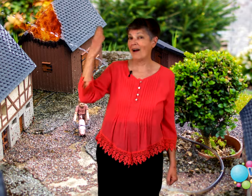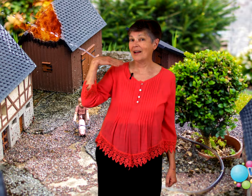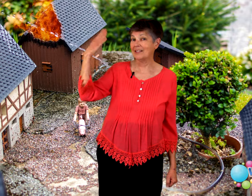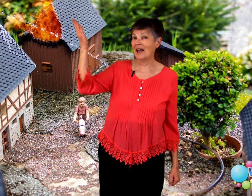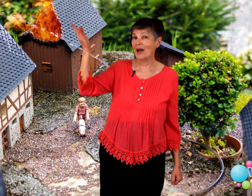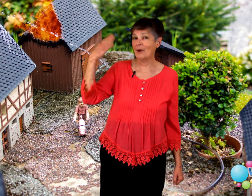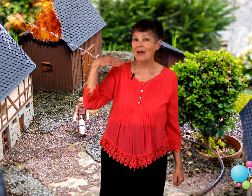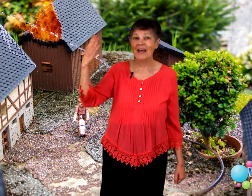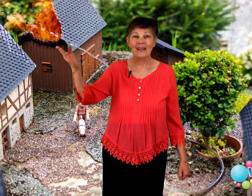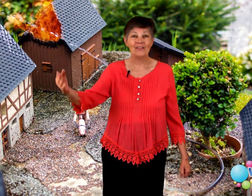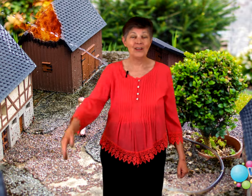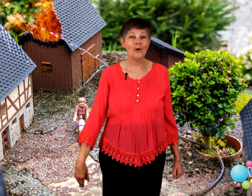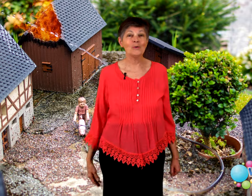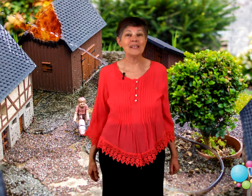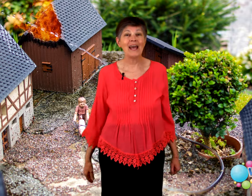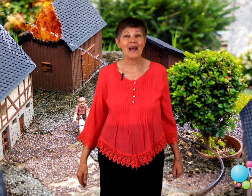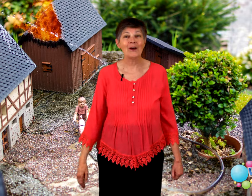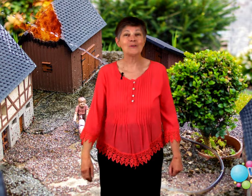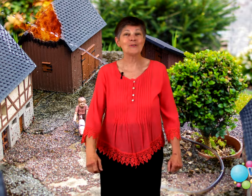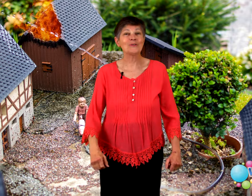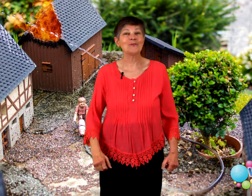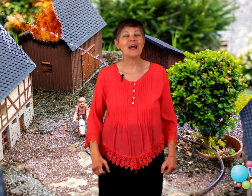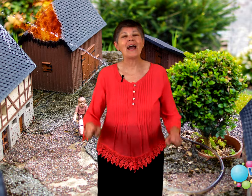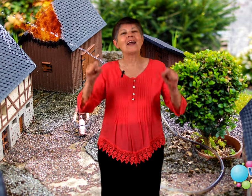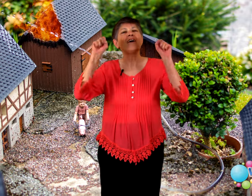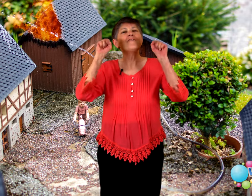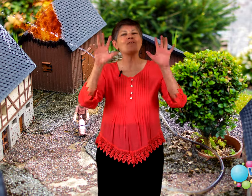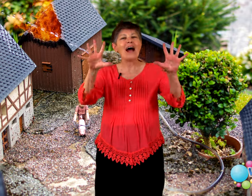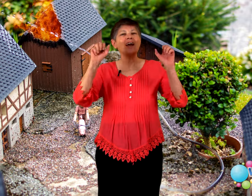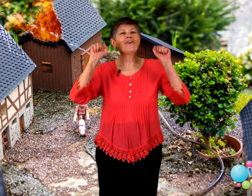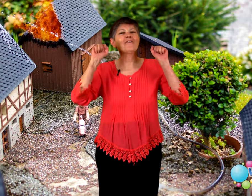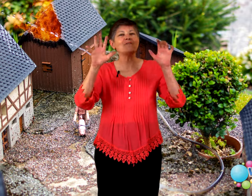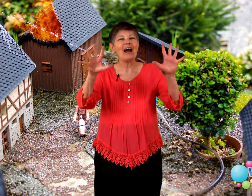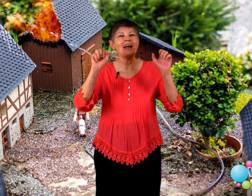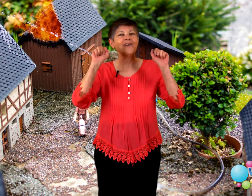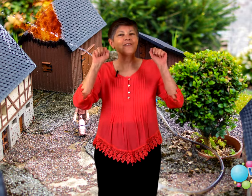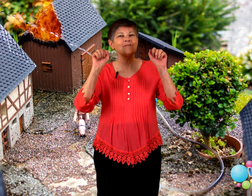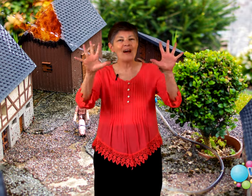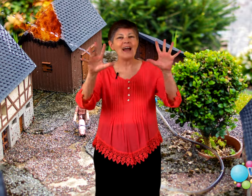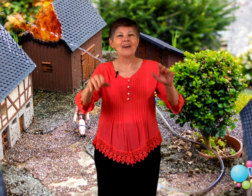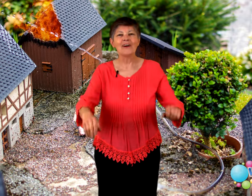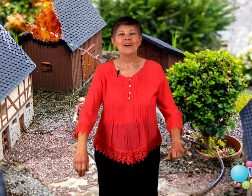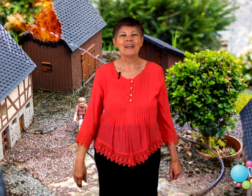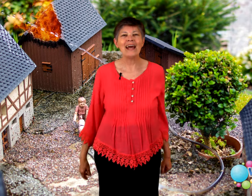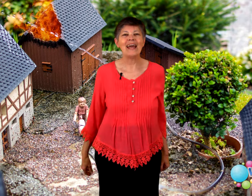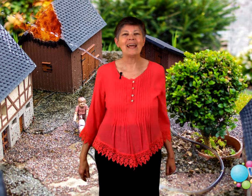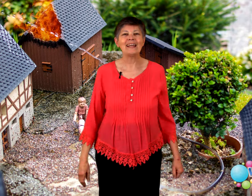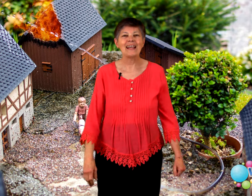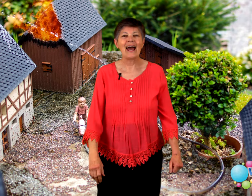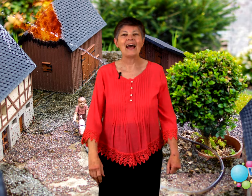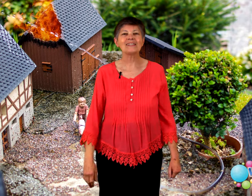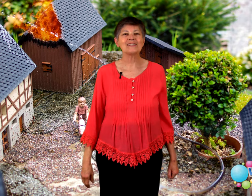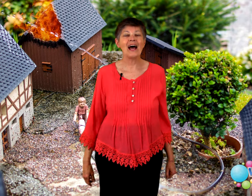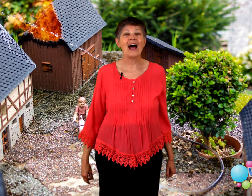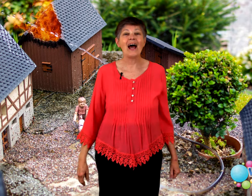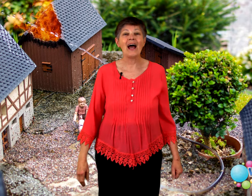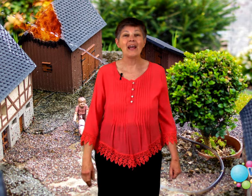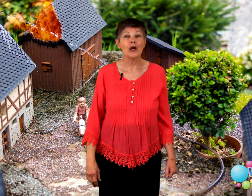hot time in the old town tonight, fire, fire, fire, fire. Late last night,